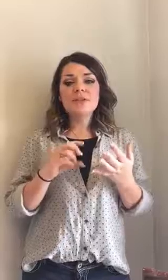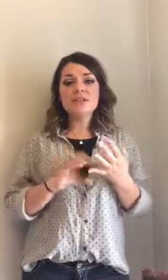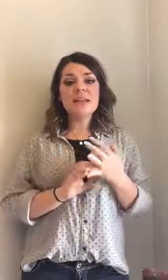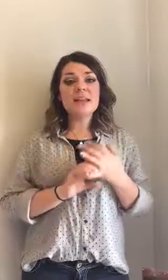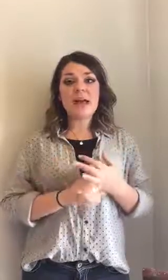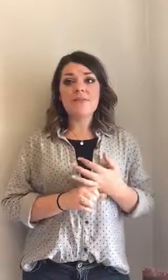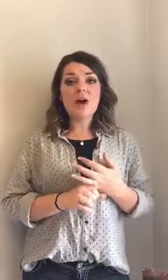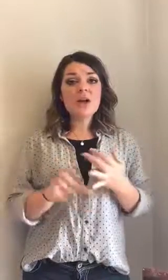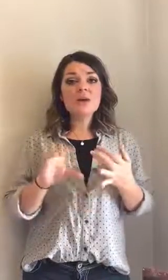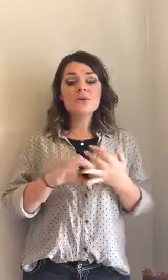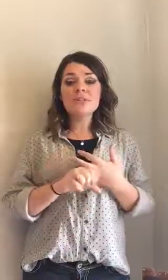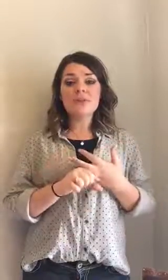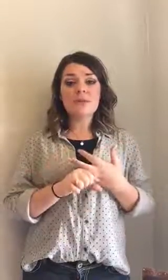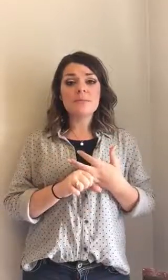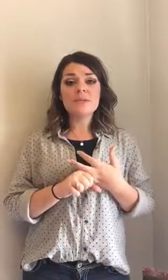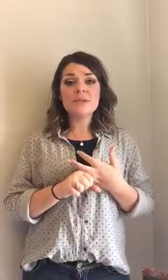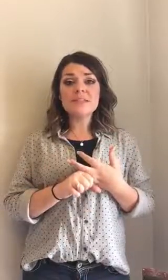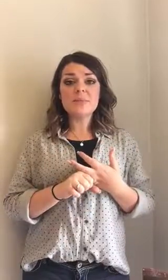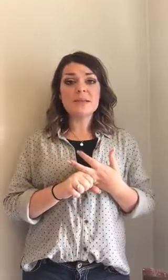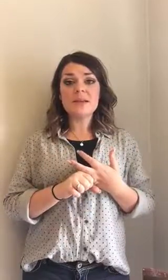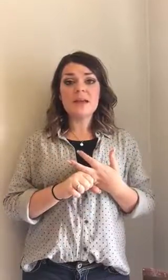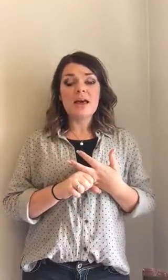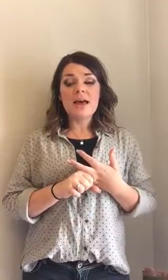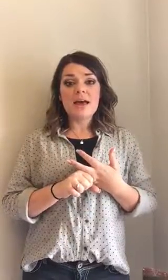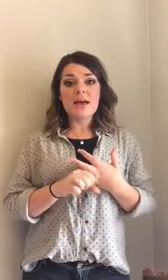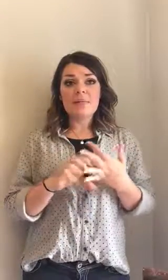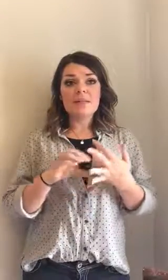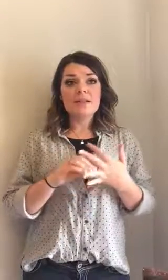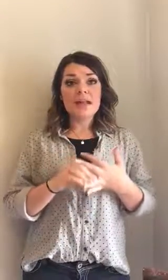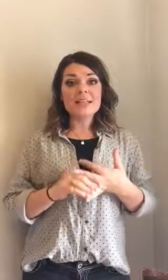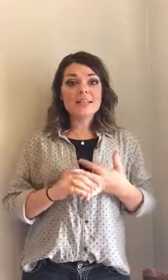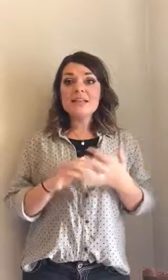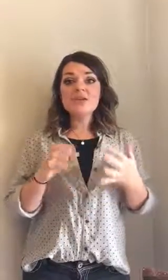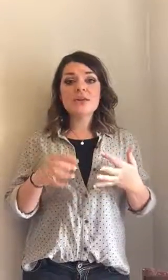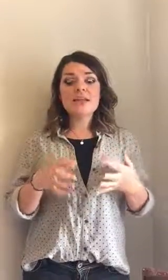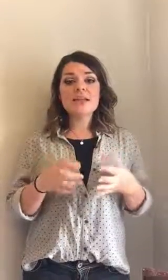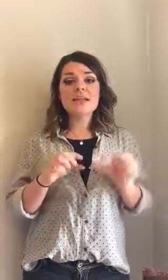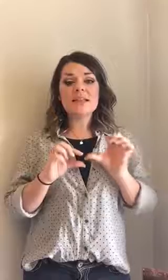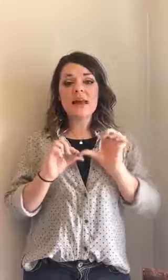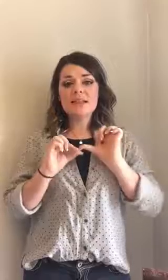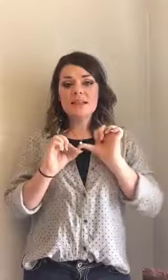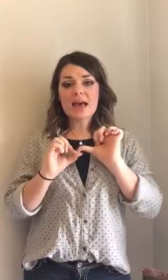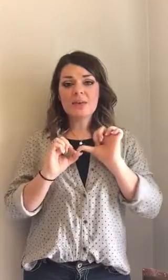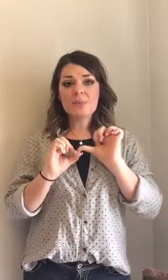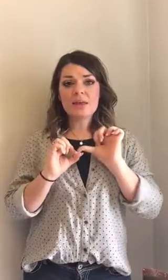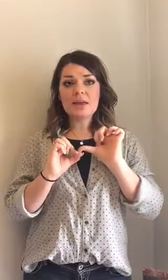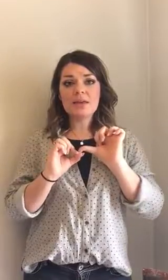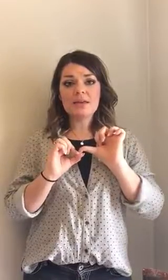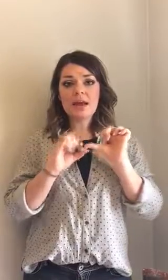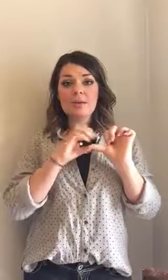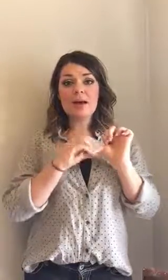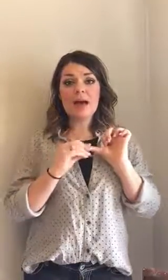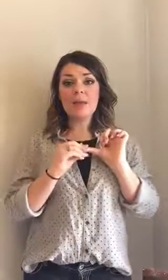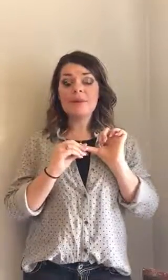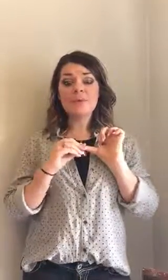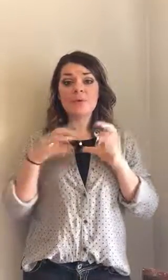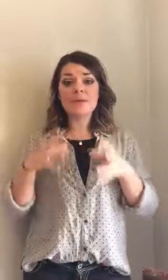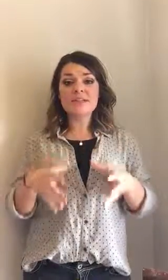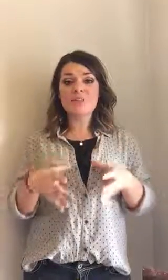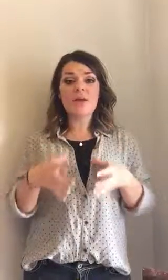eating avocados, if I'm doing something like seeds or anything like that, that'll be about how much I'm going to put